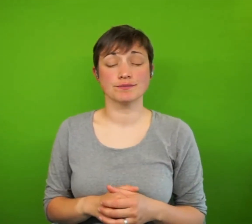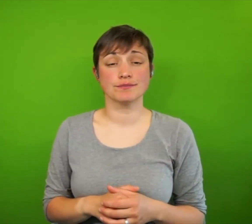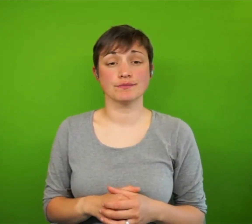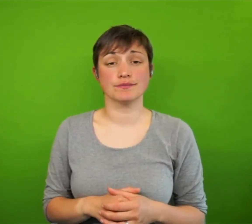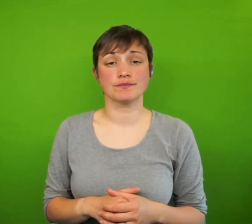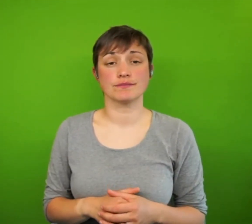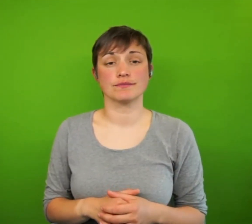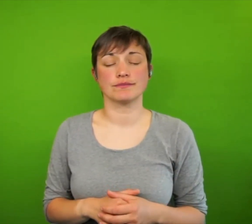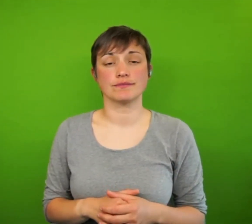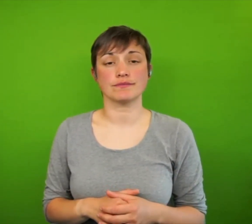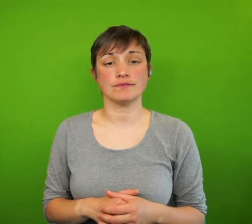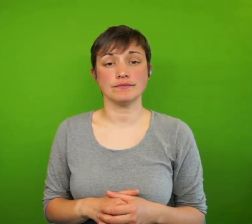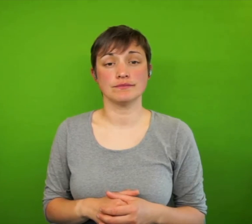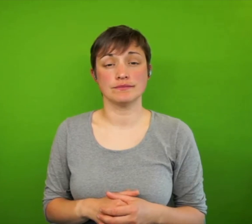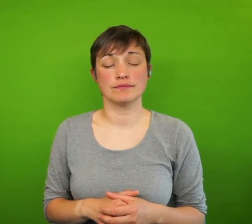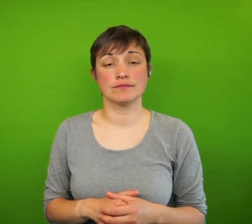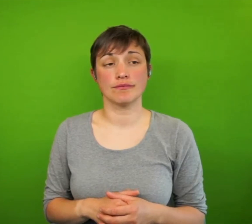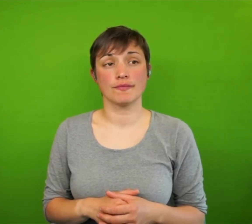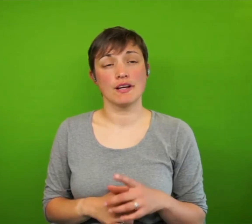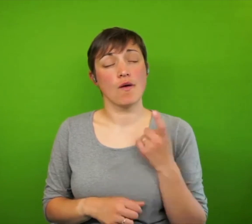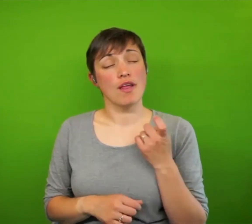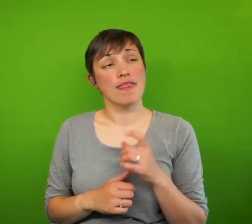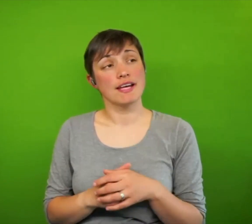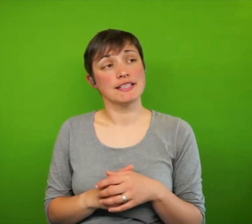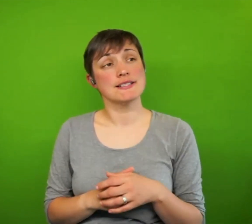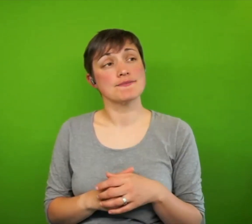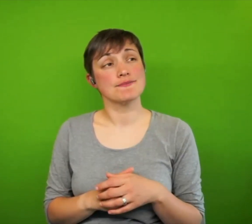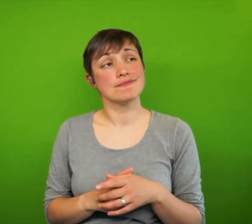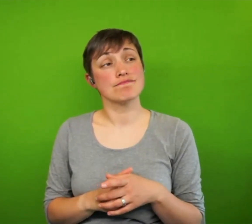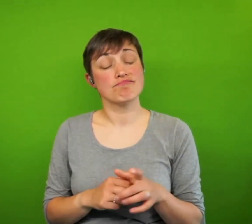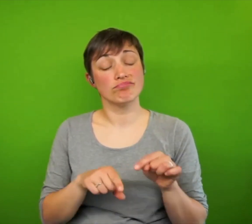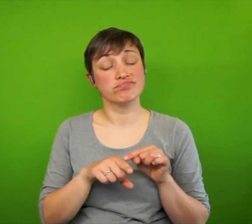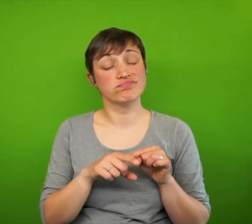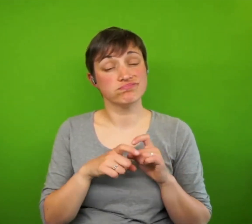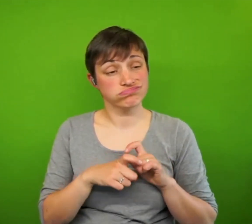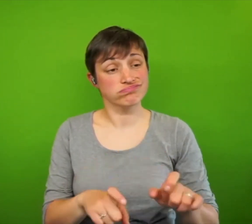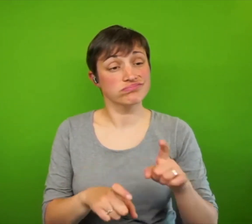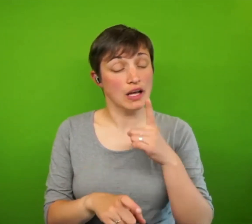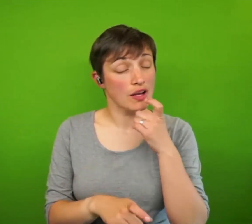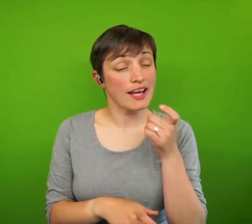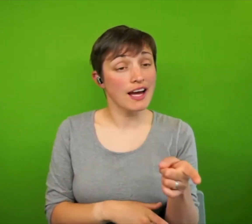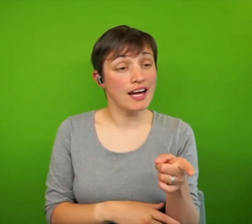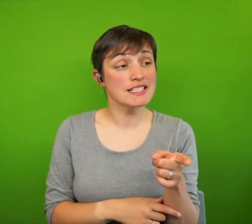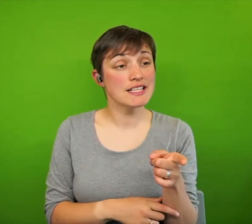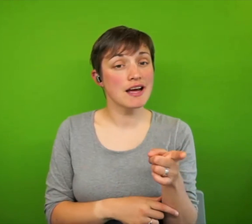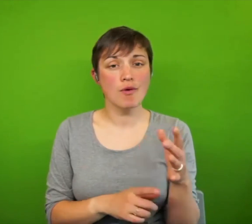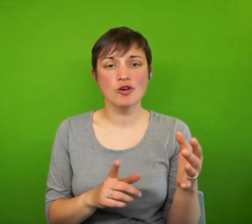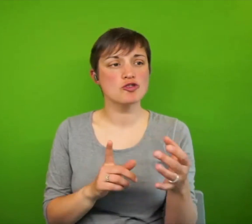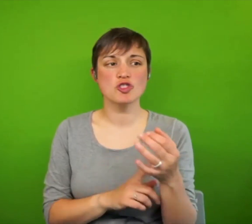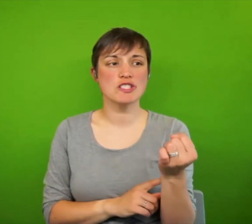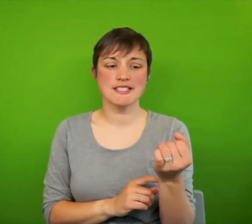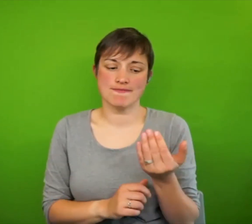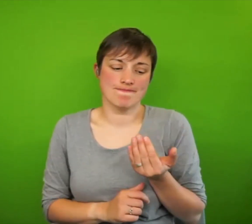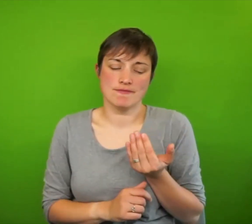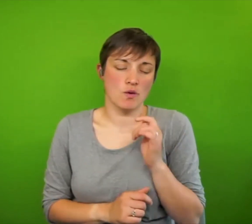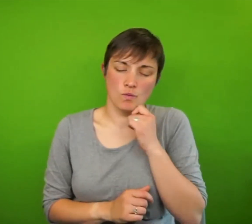worth pursuing, but it's not something that we're going to achieve in the short term, although there are pilots in a